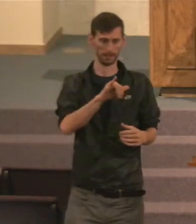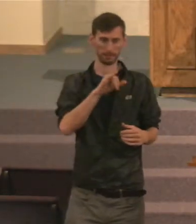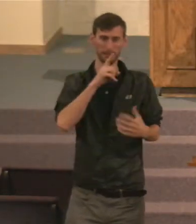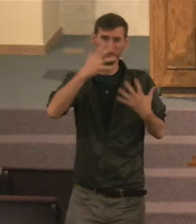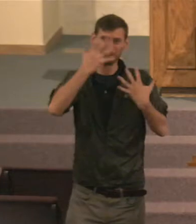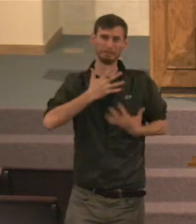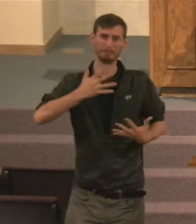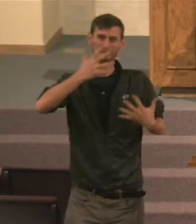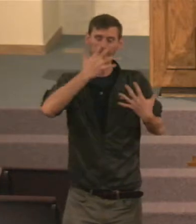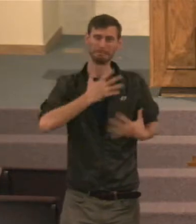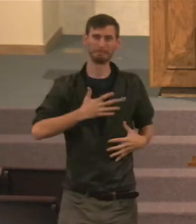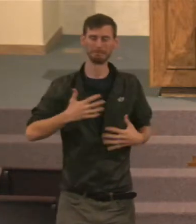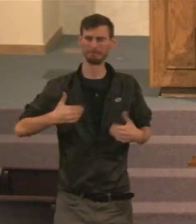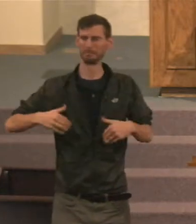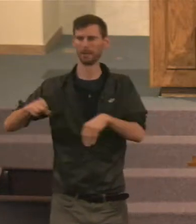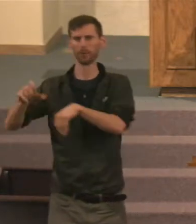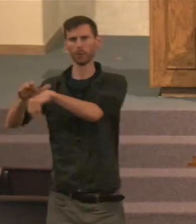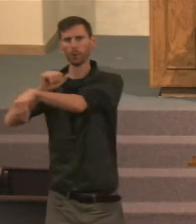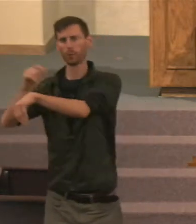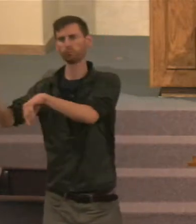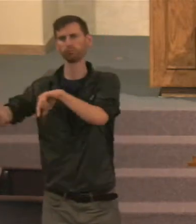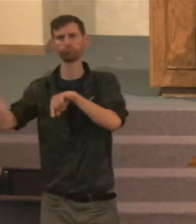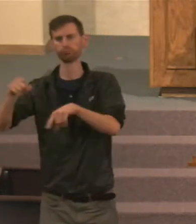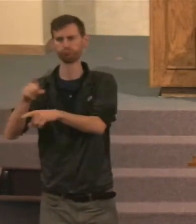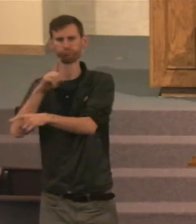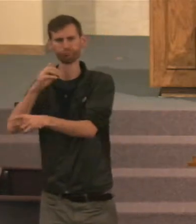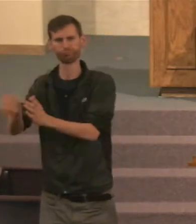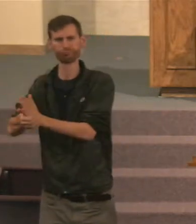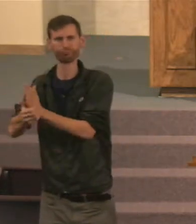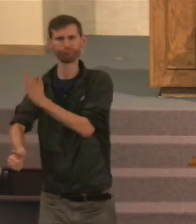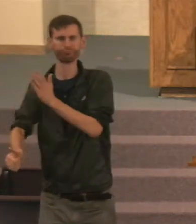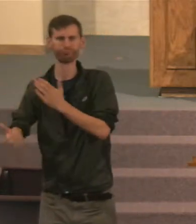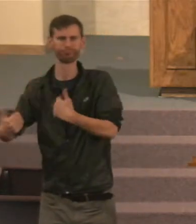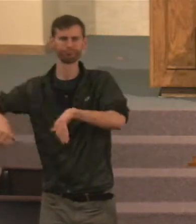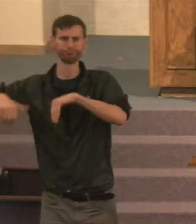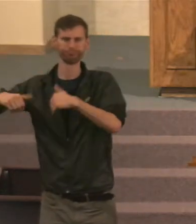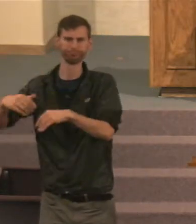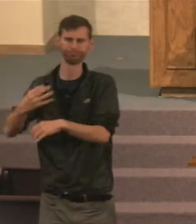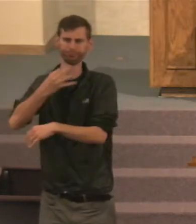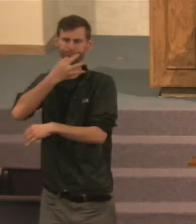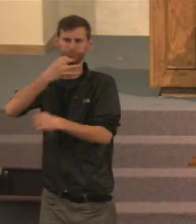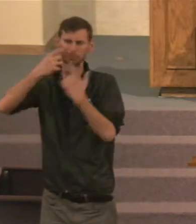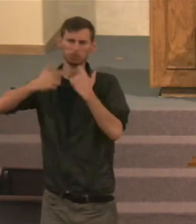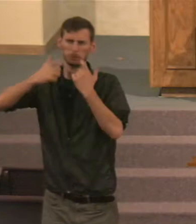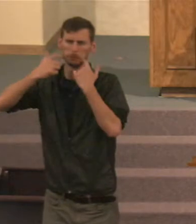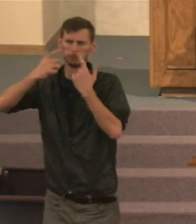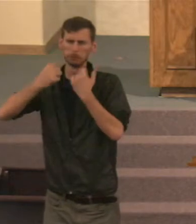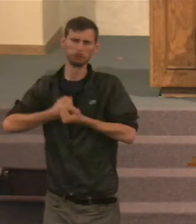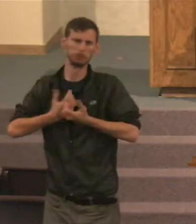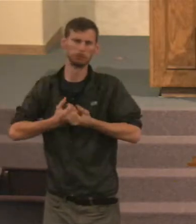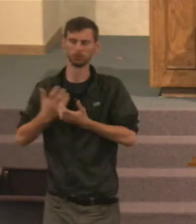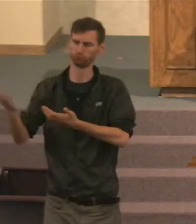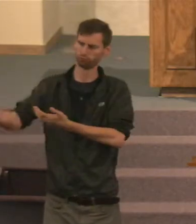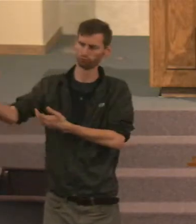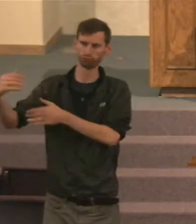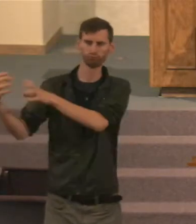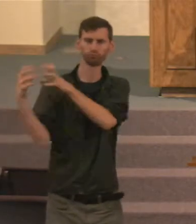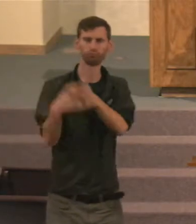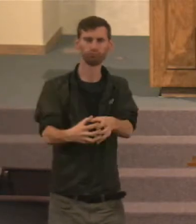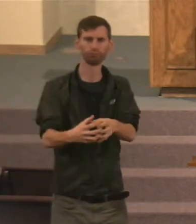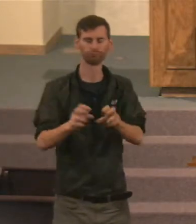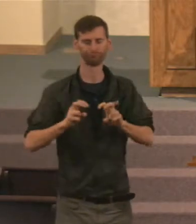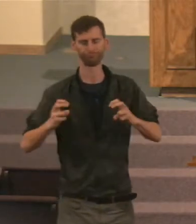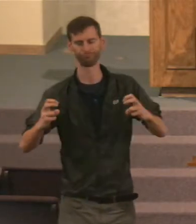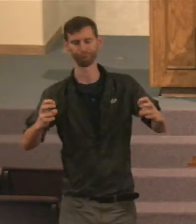and mourning. So, let's get these women who are good at that to come and be there for it. Now, in Jesus'